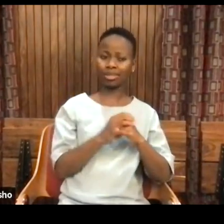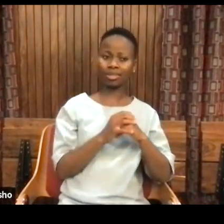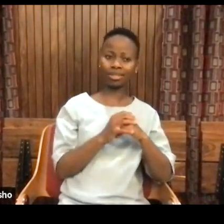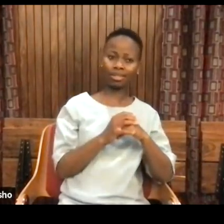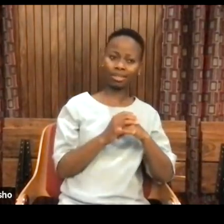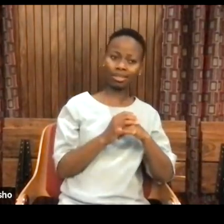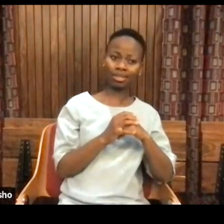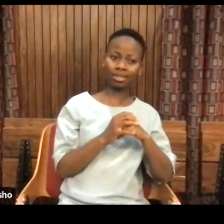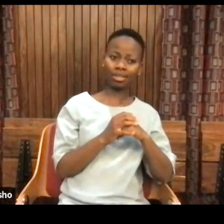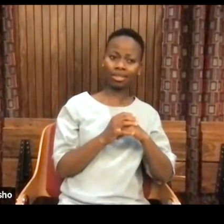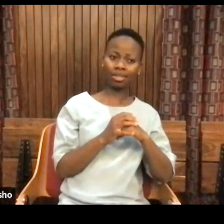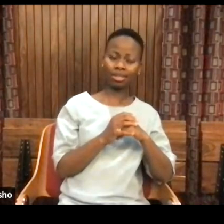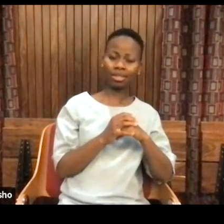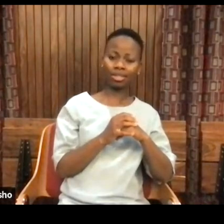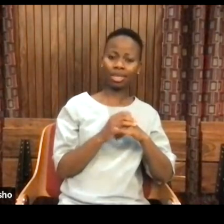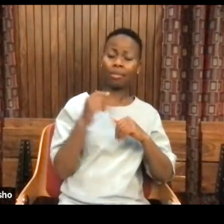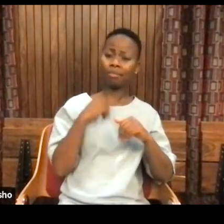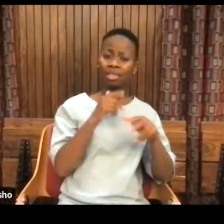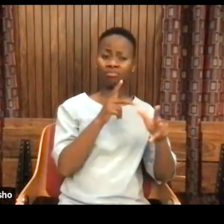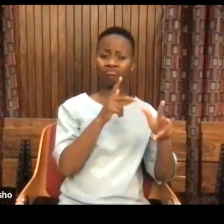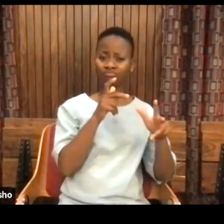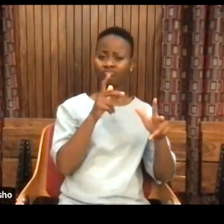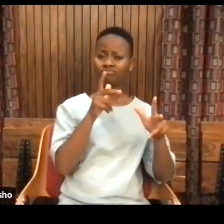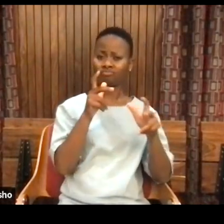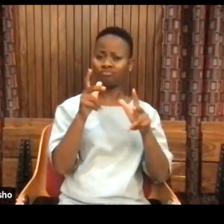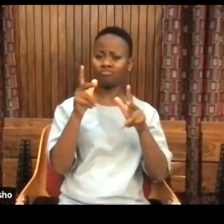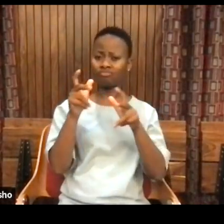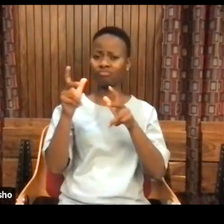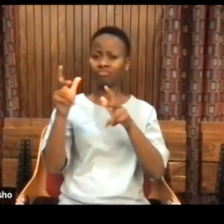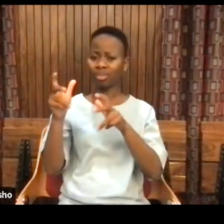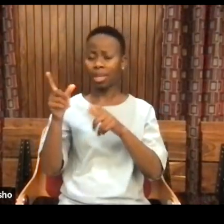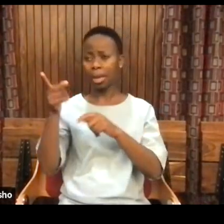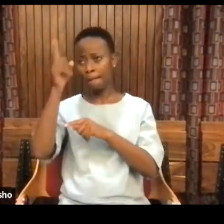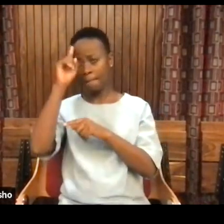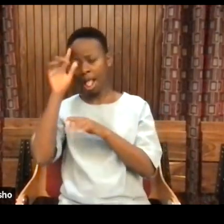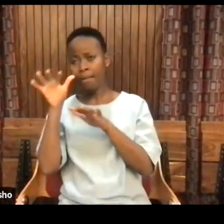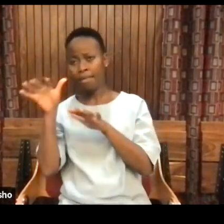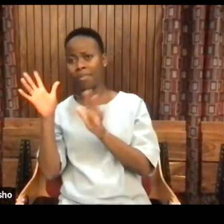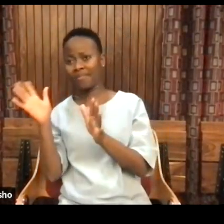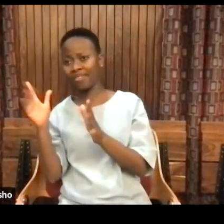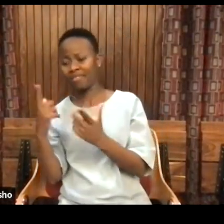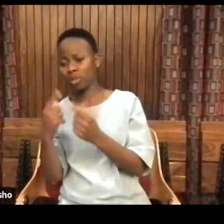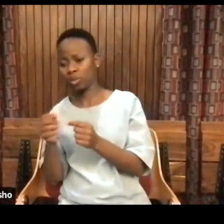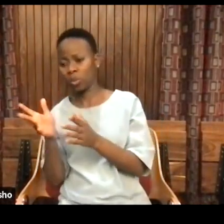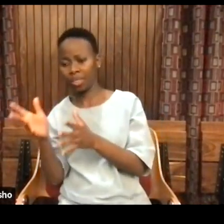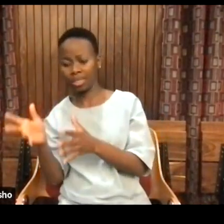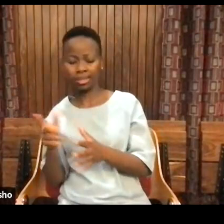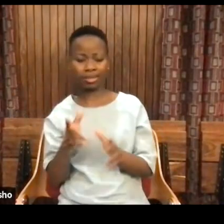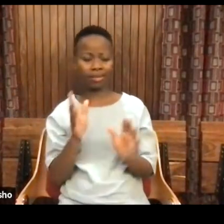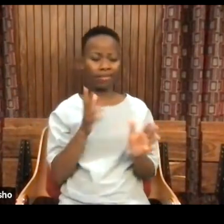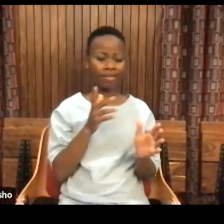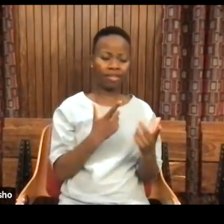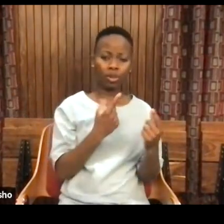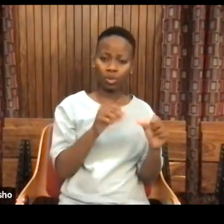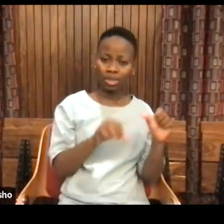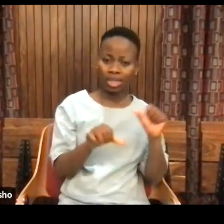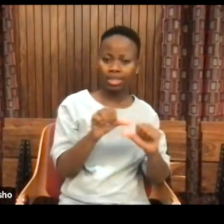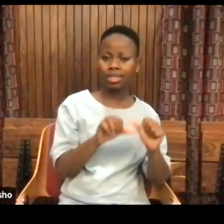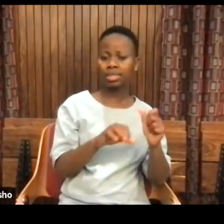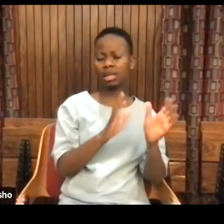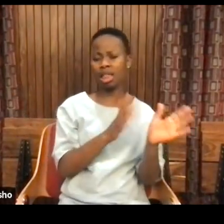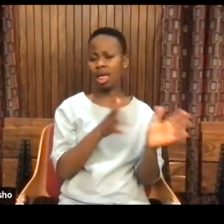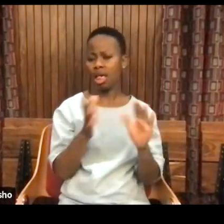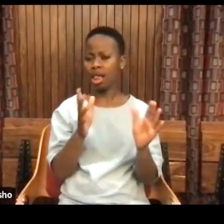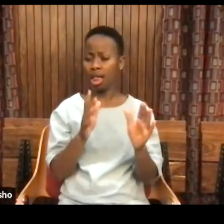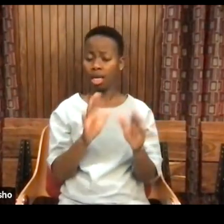name all these things that we have done as Black people, we have contributed to science based